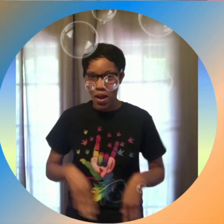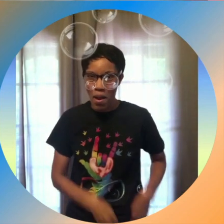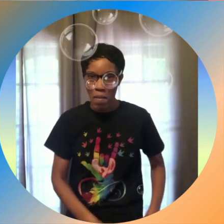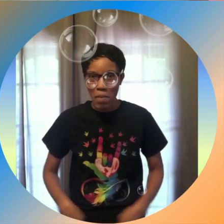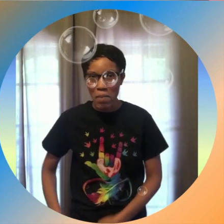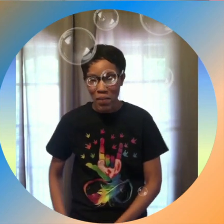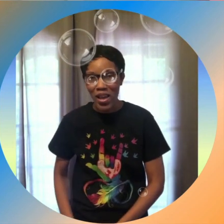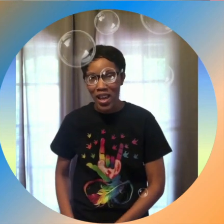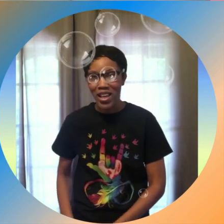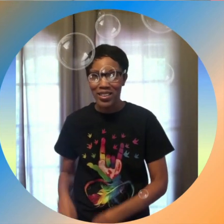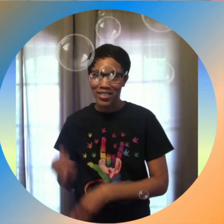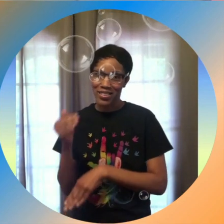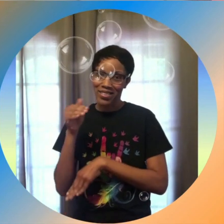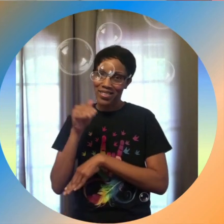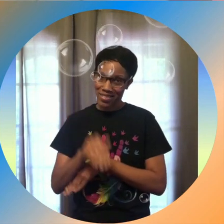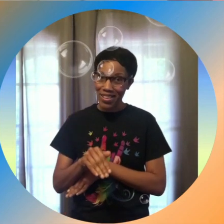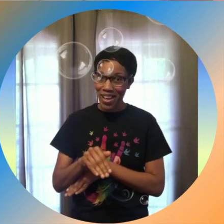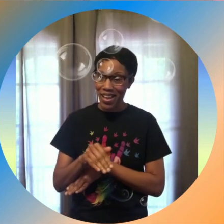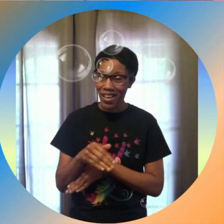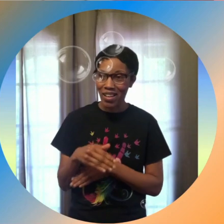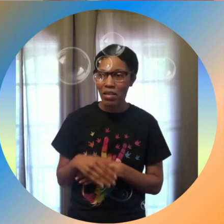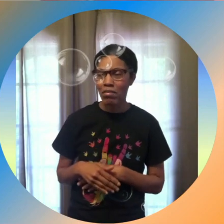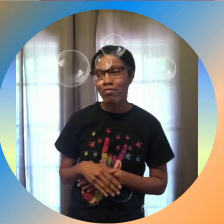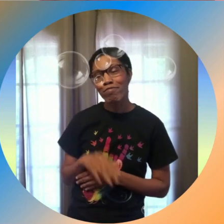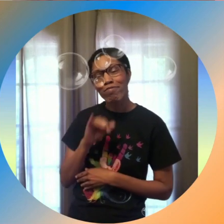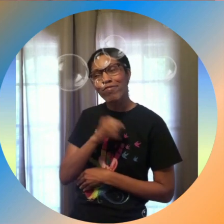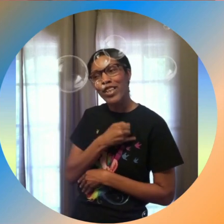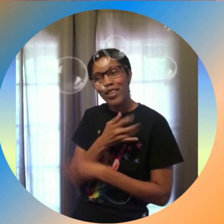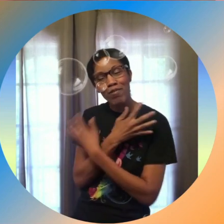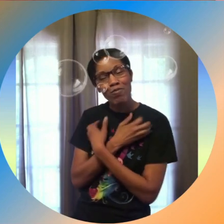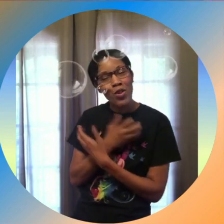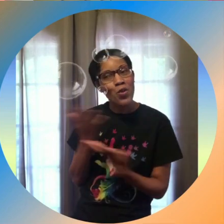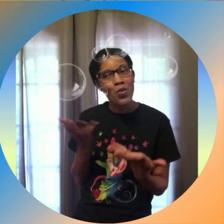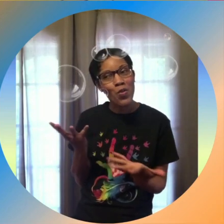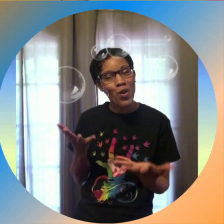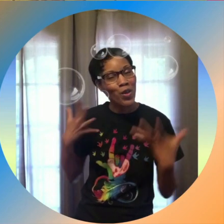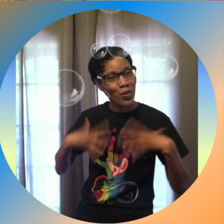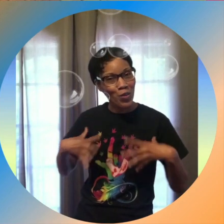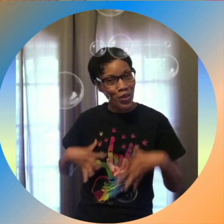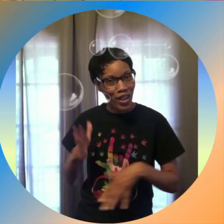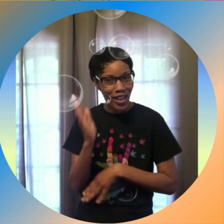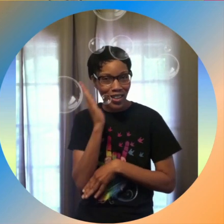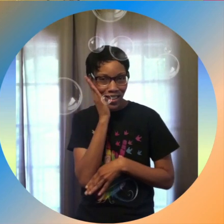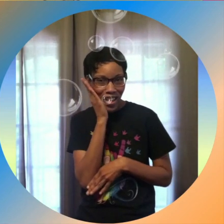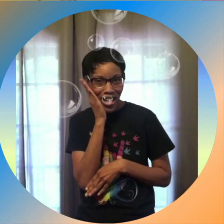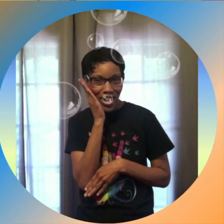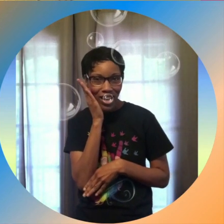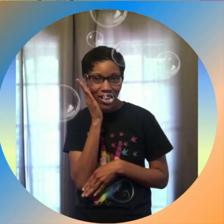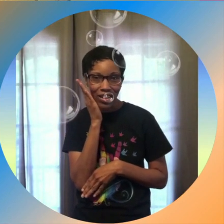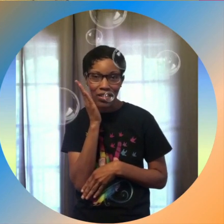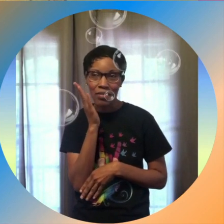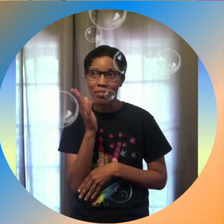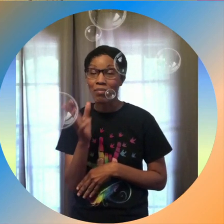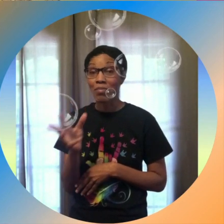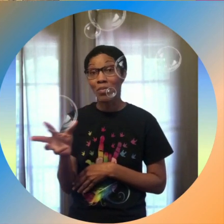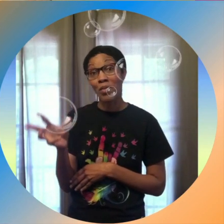in my pants tonight Jessie bear what will you wear what will you wear at night